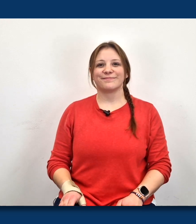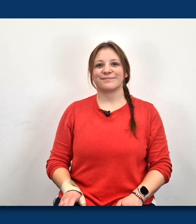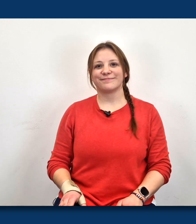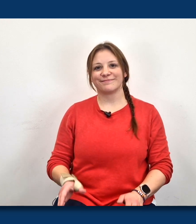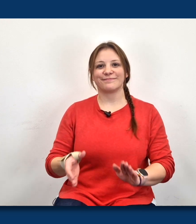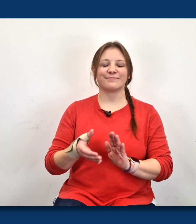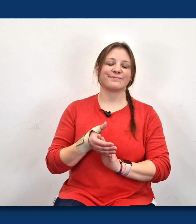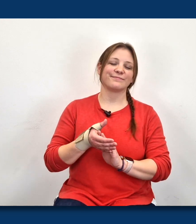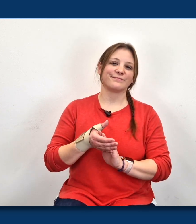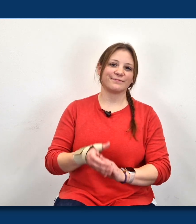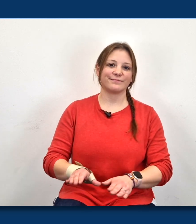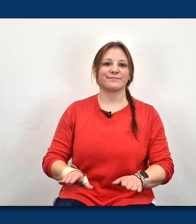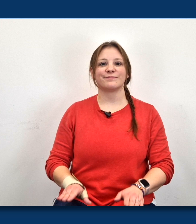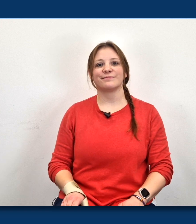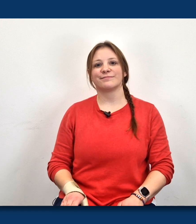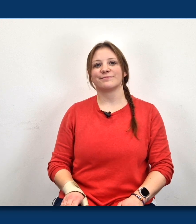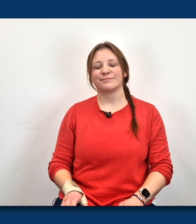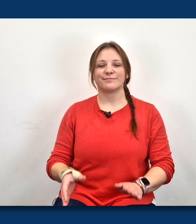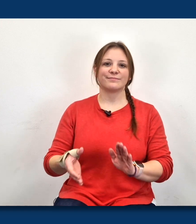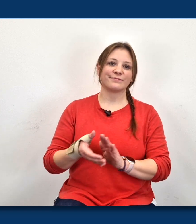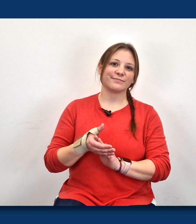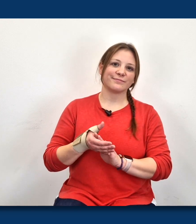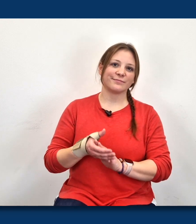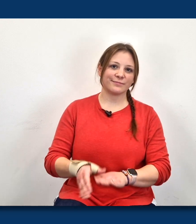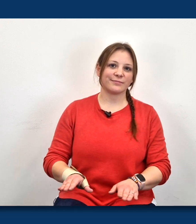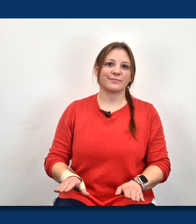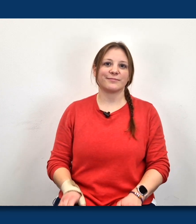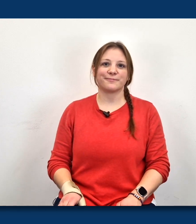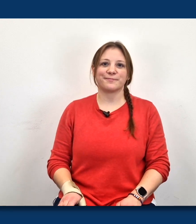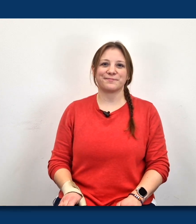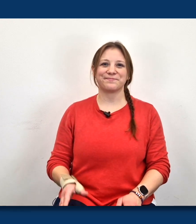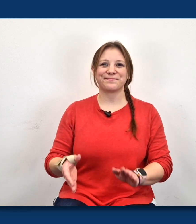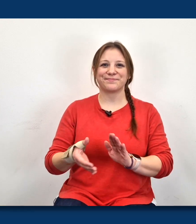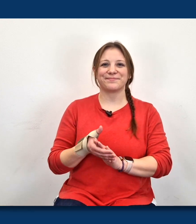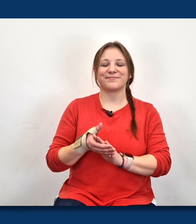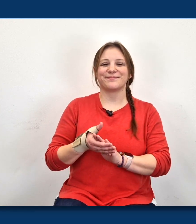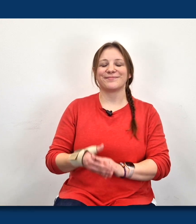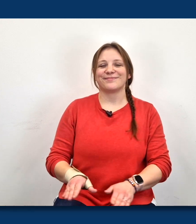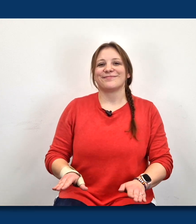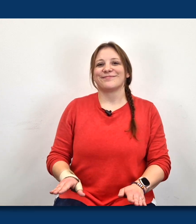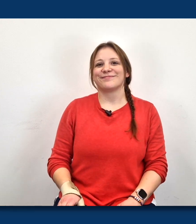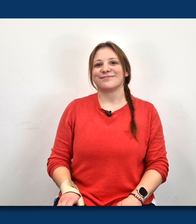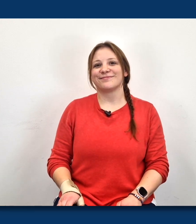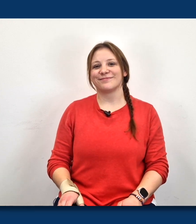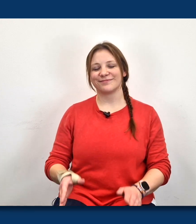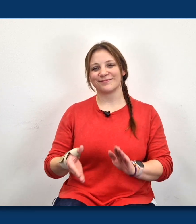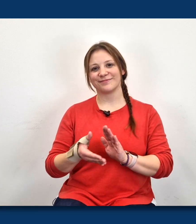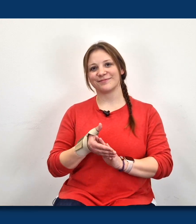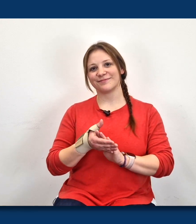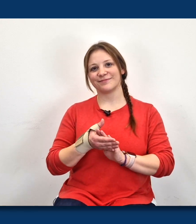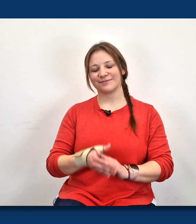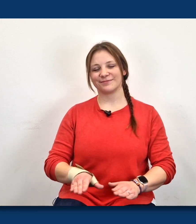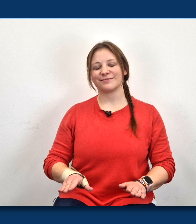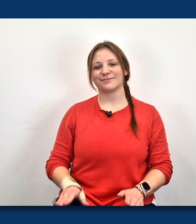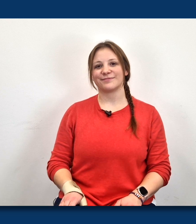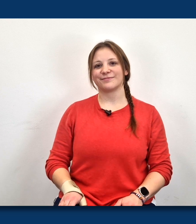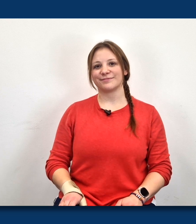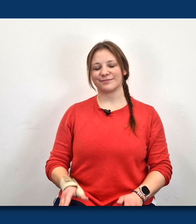From the towns and cities to the rainforest canopy